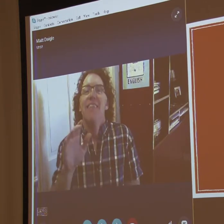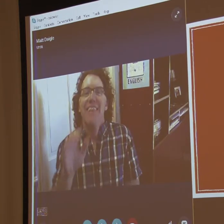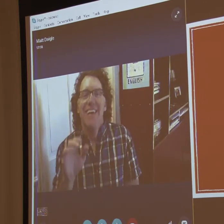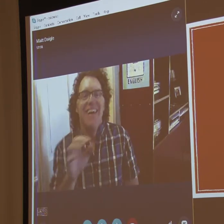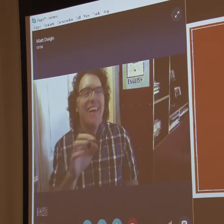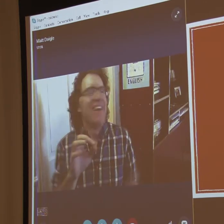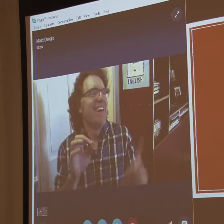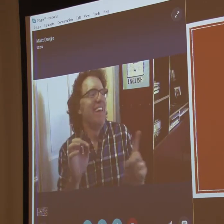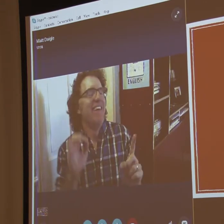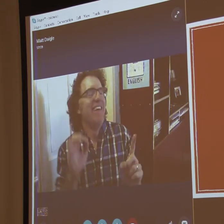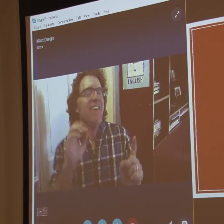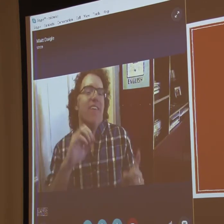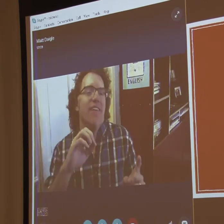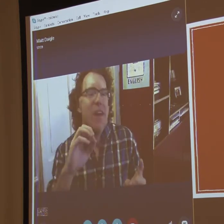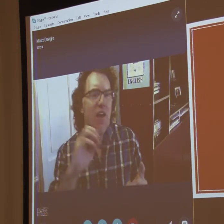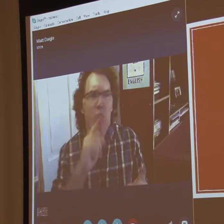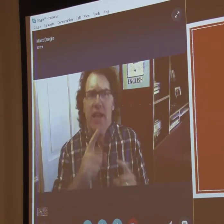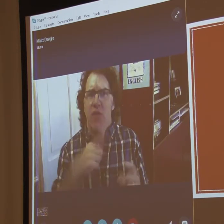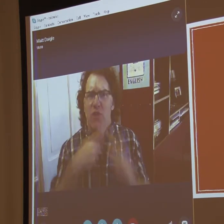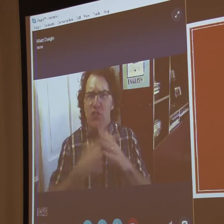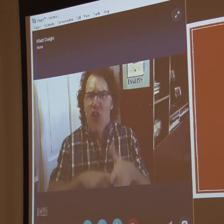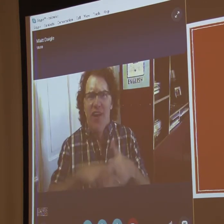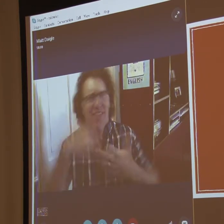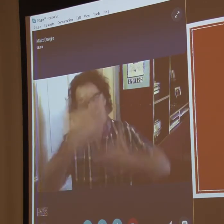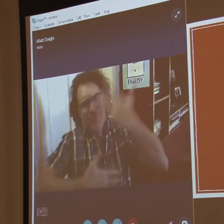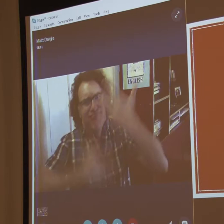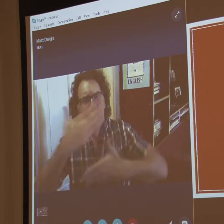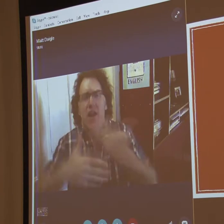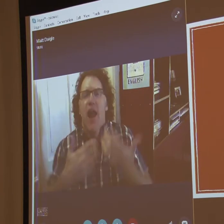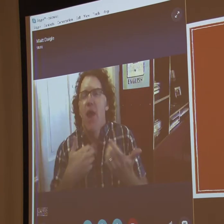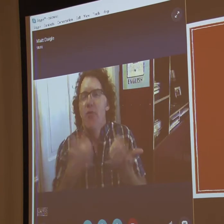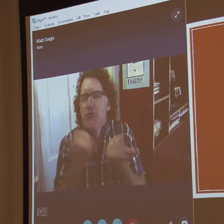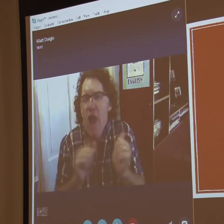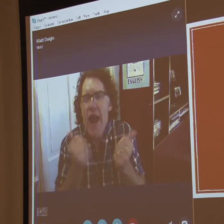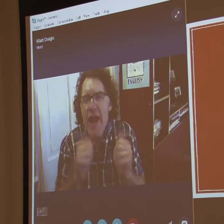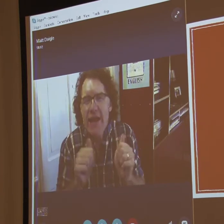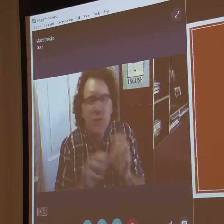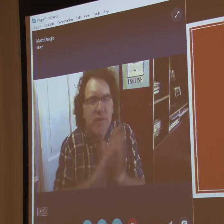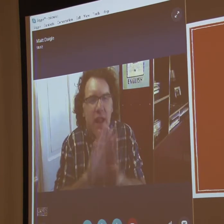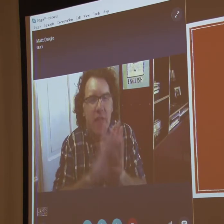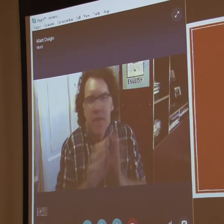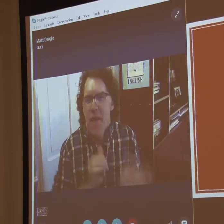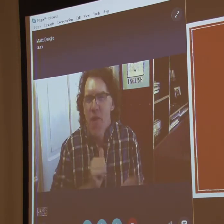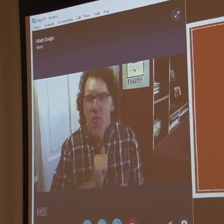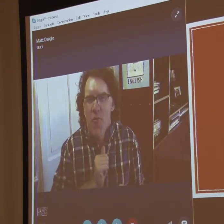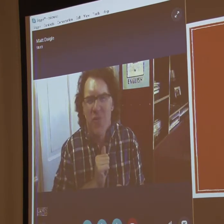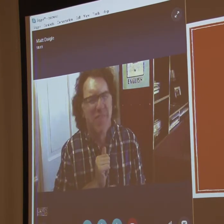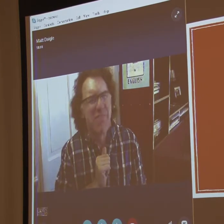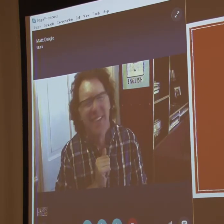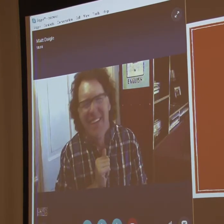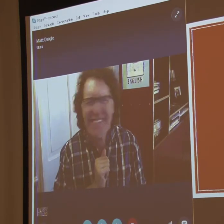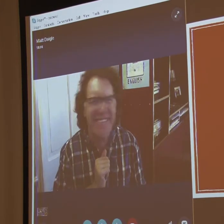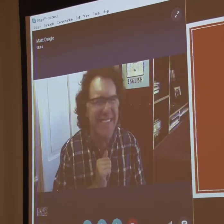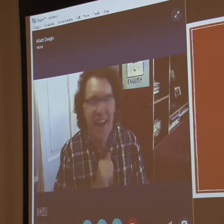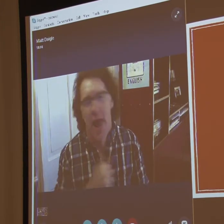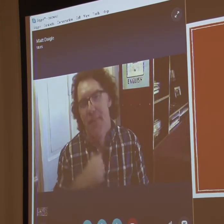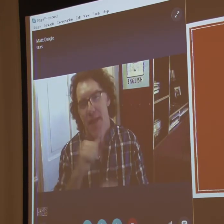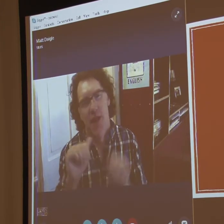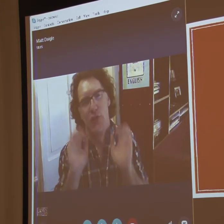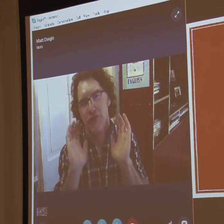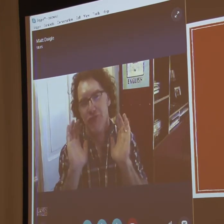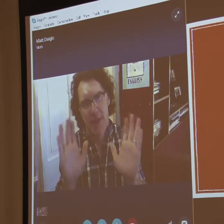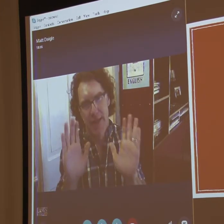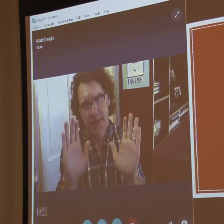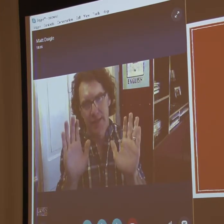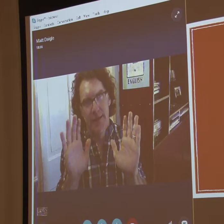Okay. Take the objective and said, oh, you forgot to say something. First, I started on my own. But